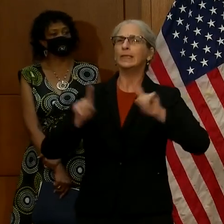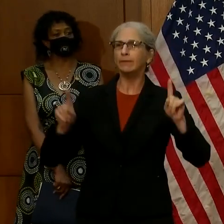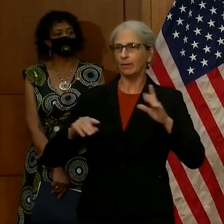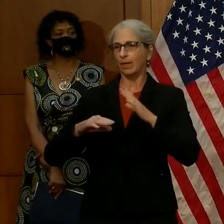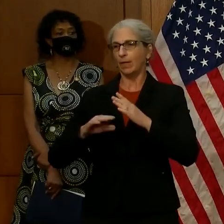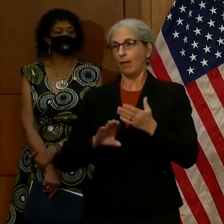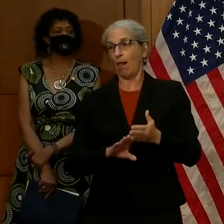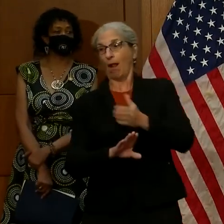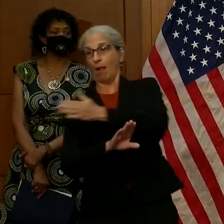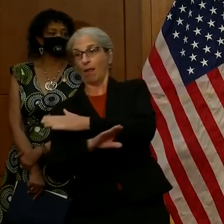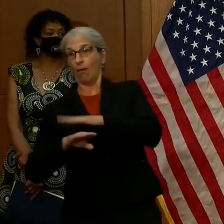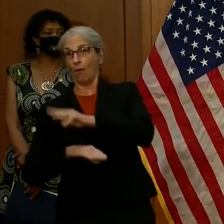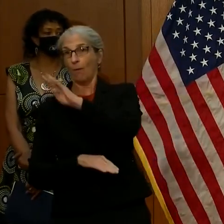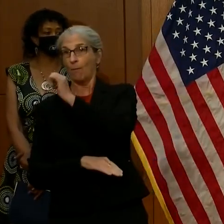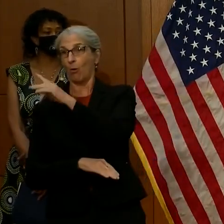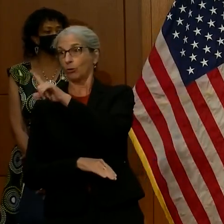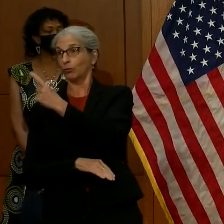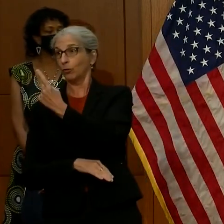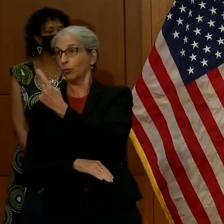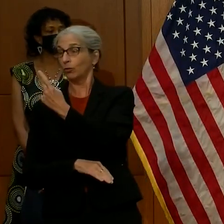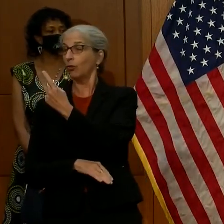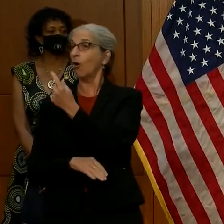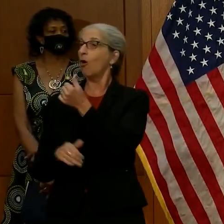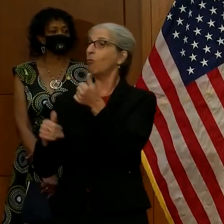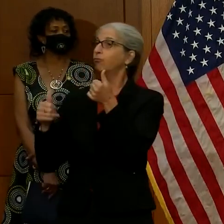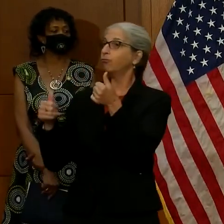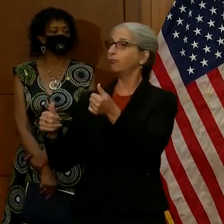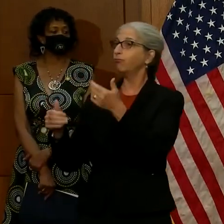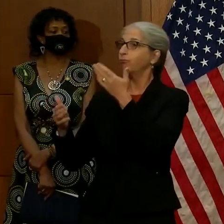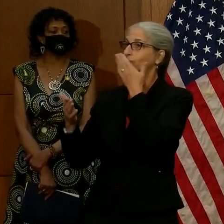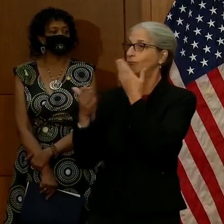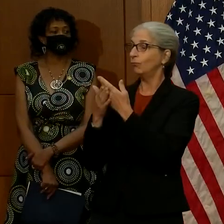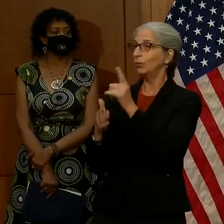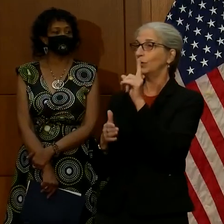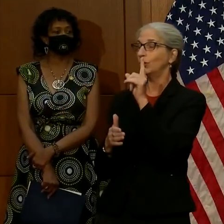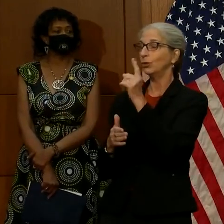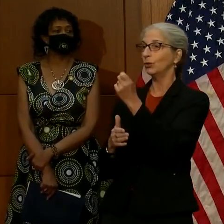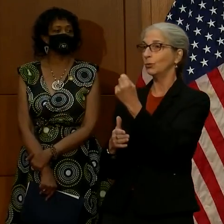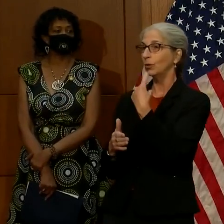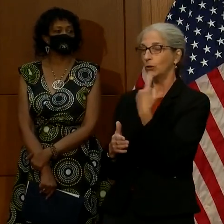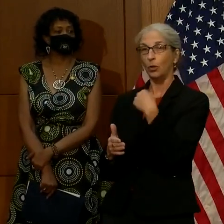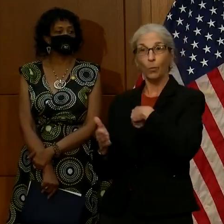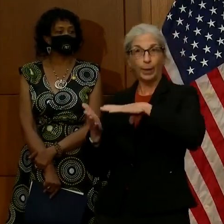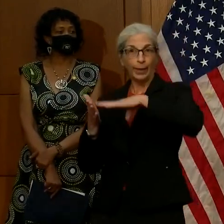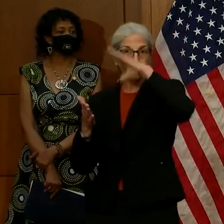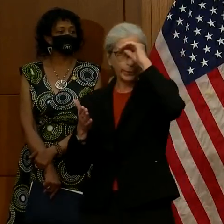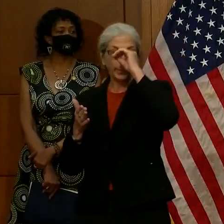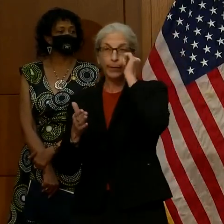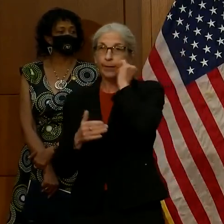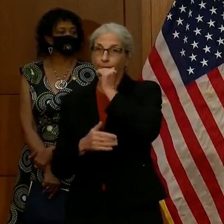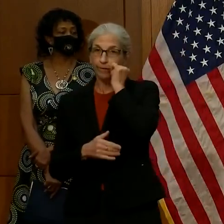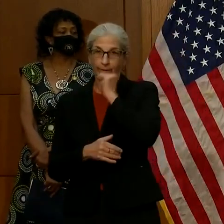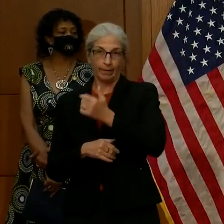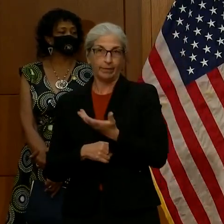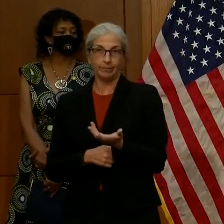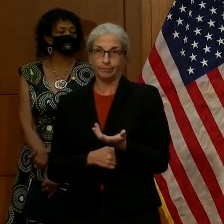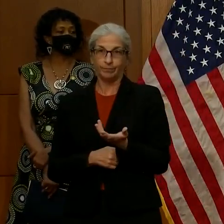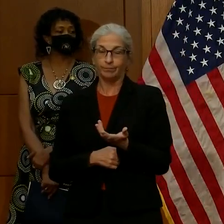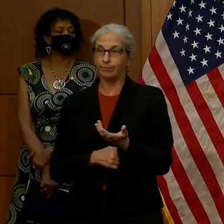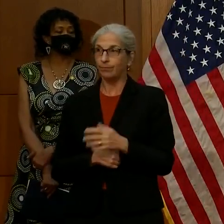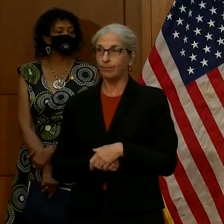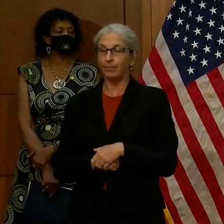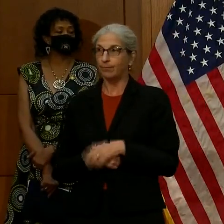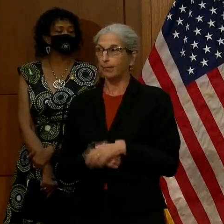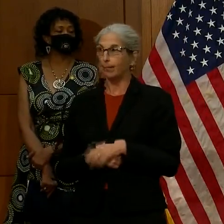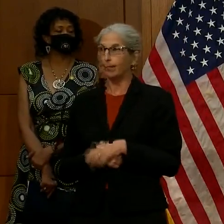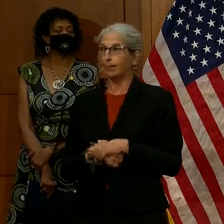That's a great question. You know, we learn every day from this. And so I